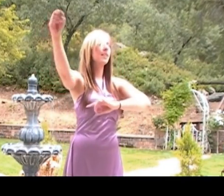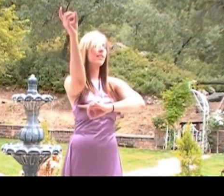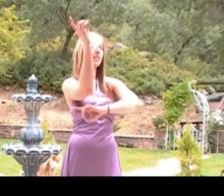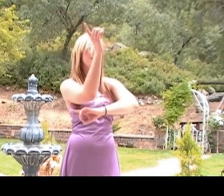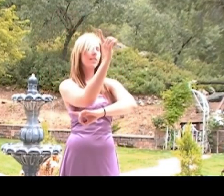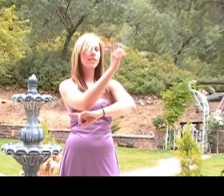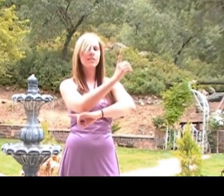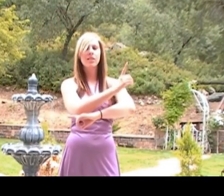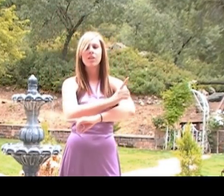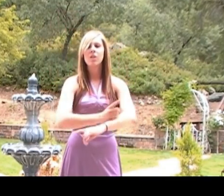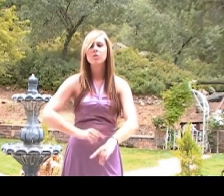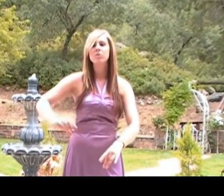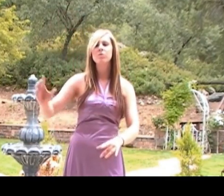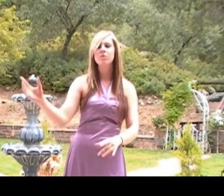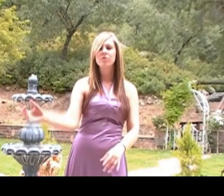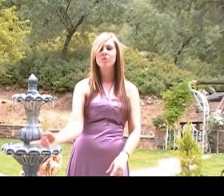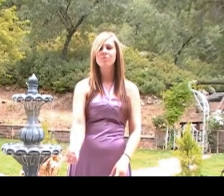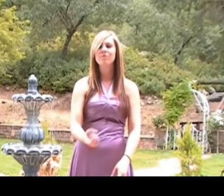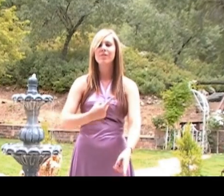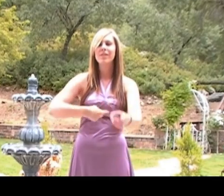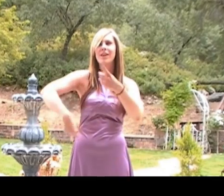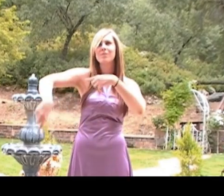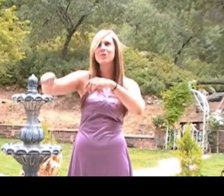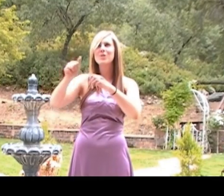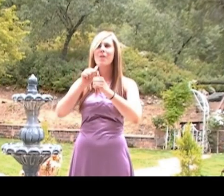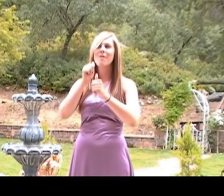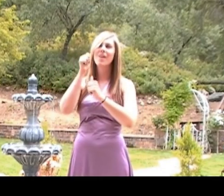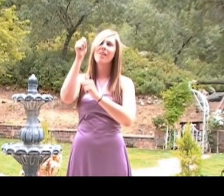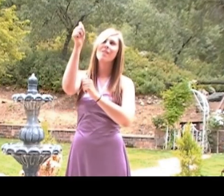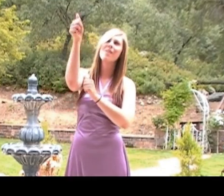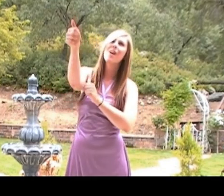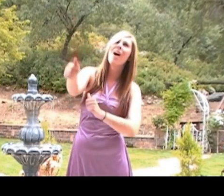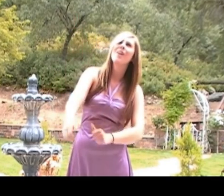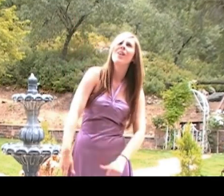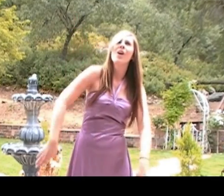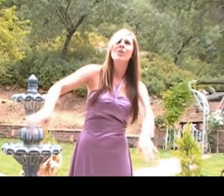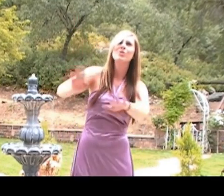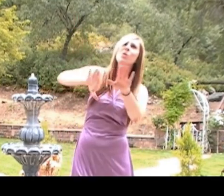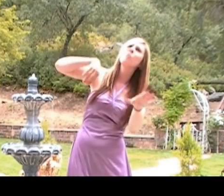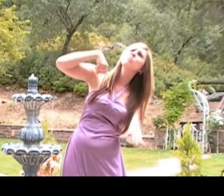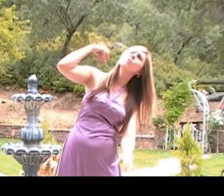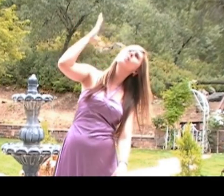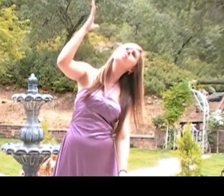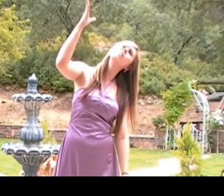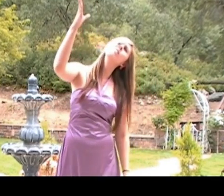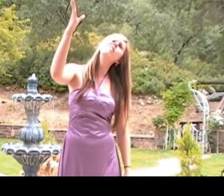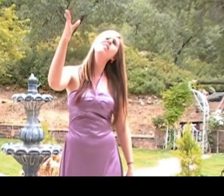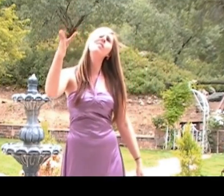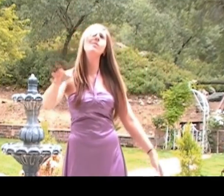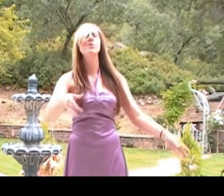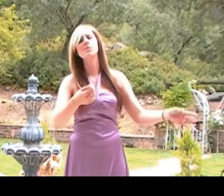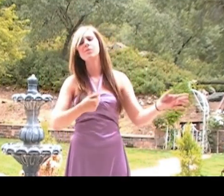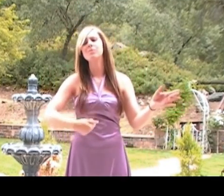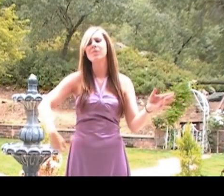You've come so far Don't throw it away